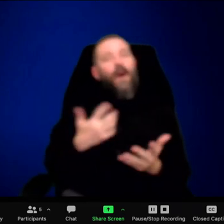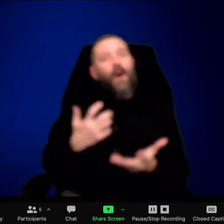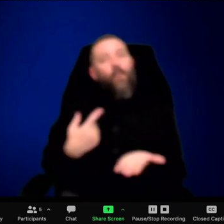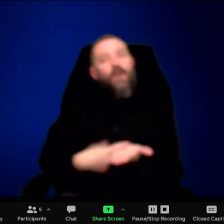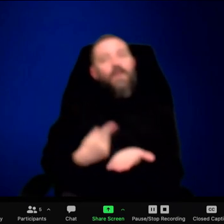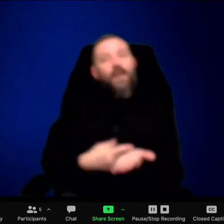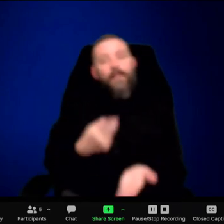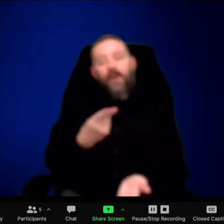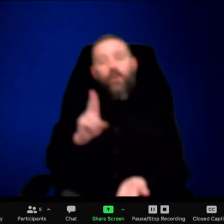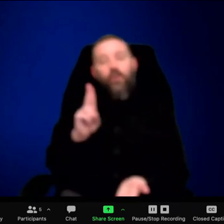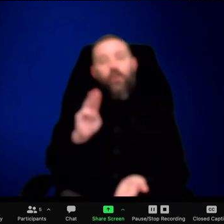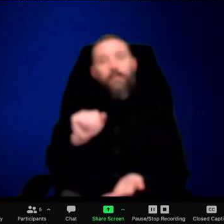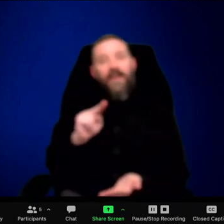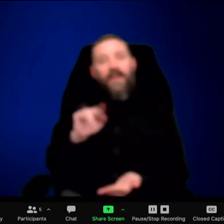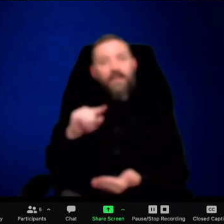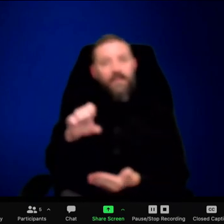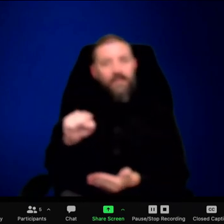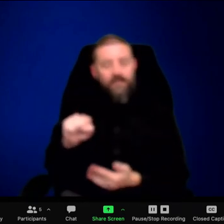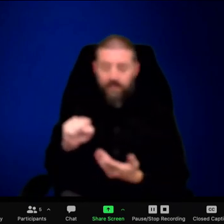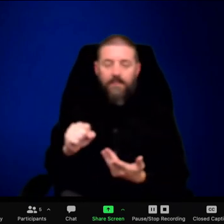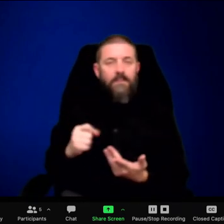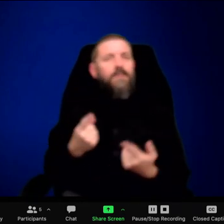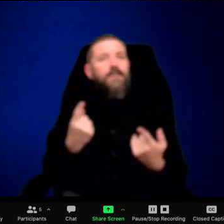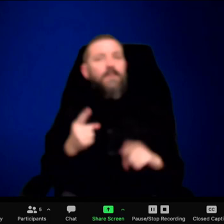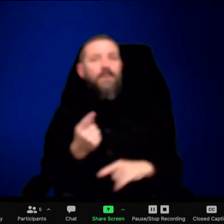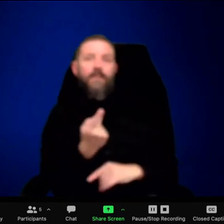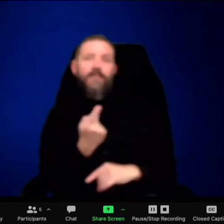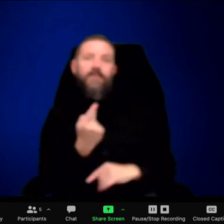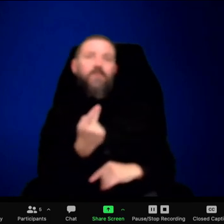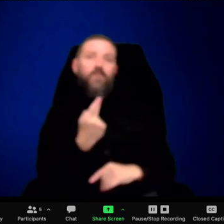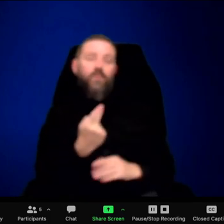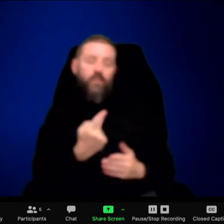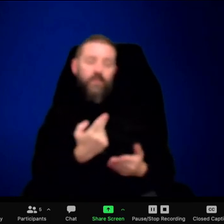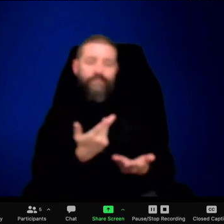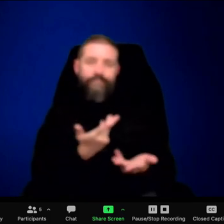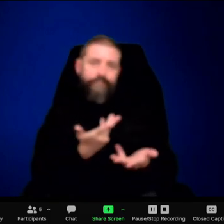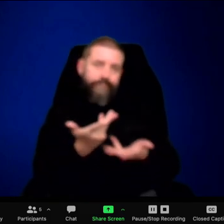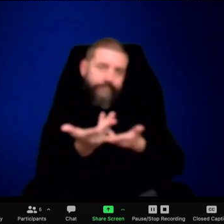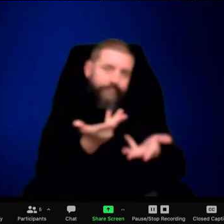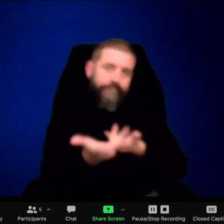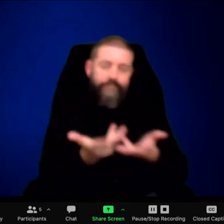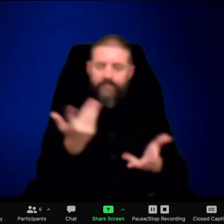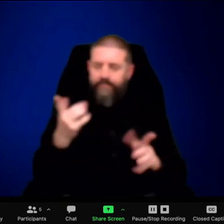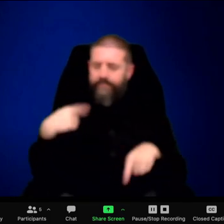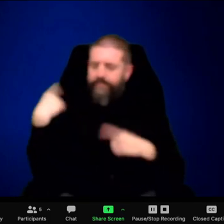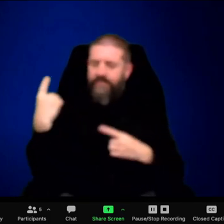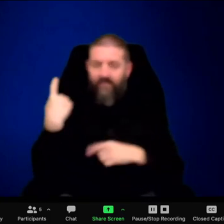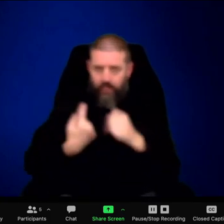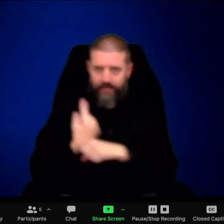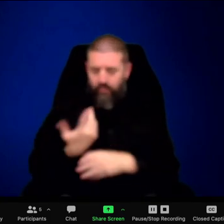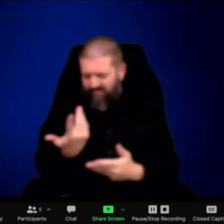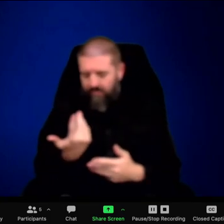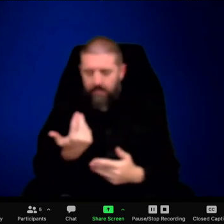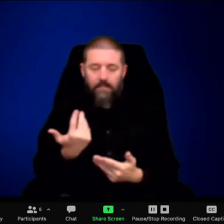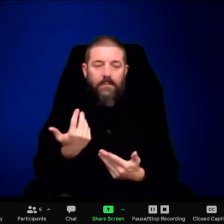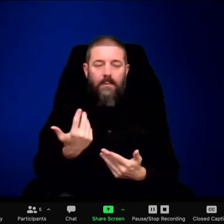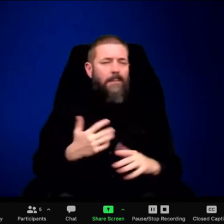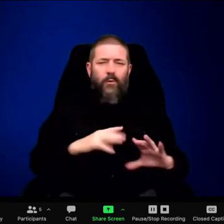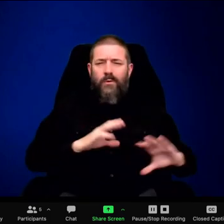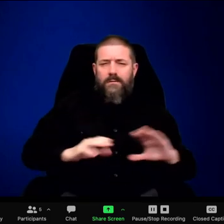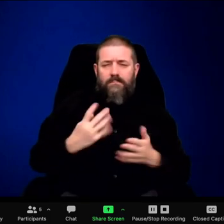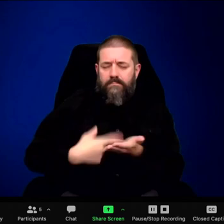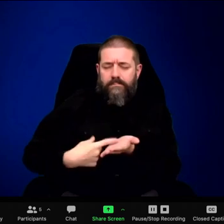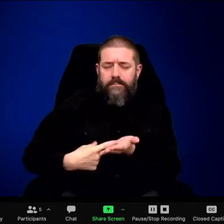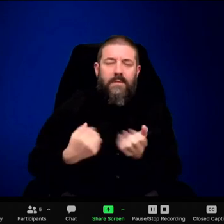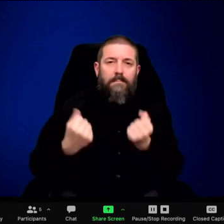And so pretty much the first thing I saw when I was back was her family. So that's my story. There's no getting out. They're going to